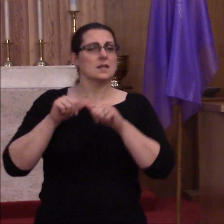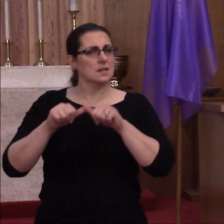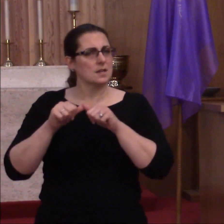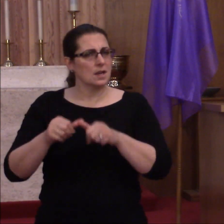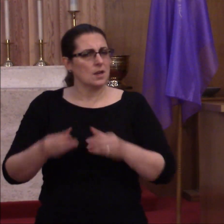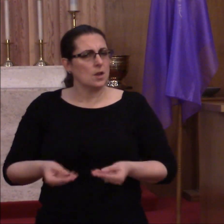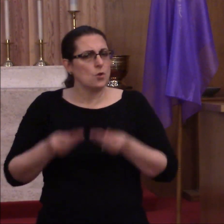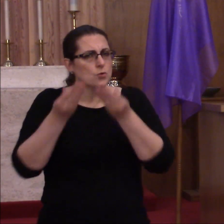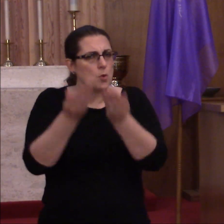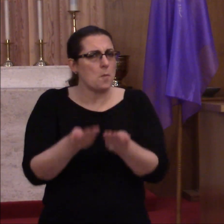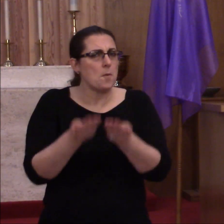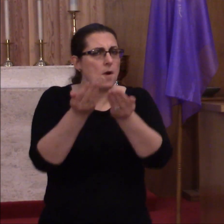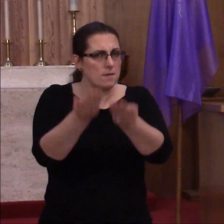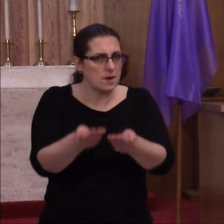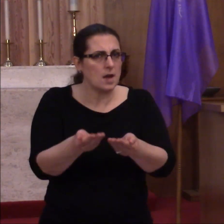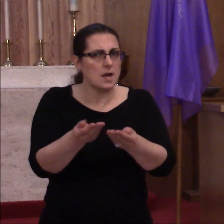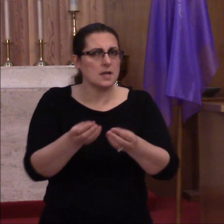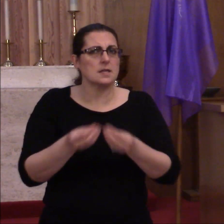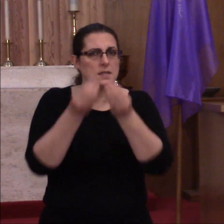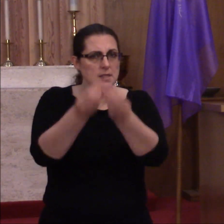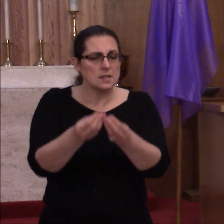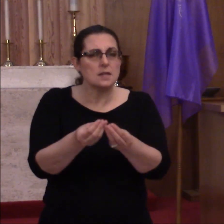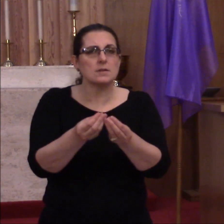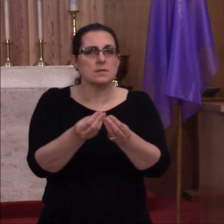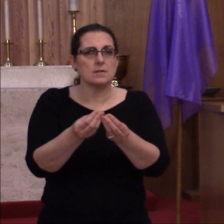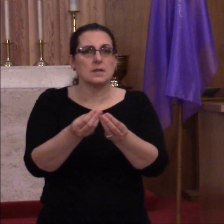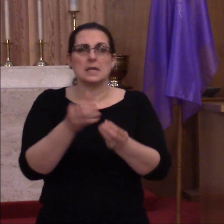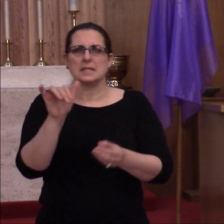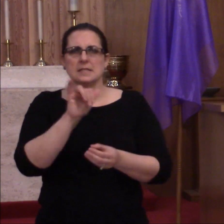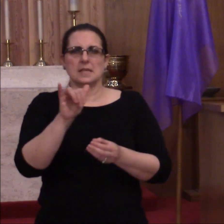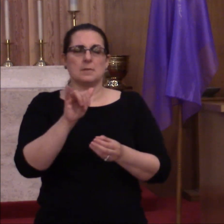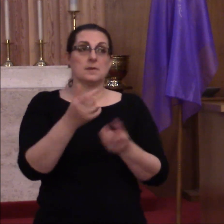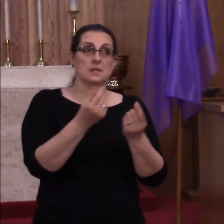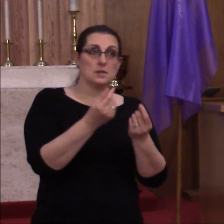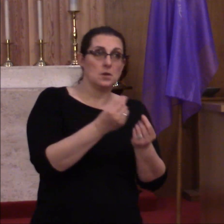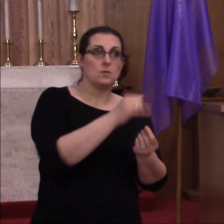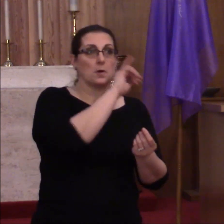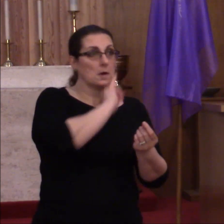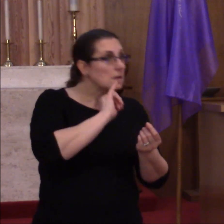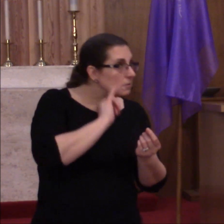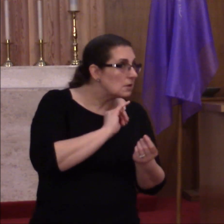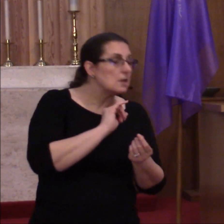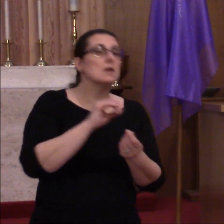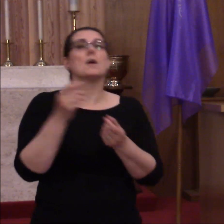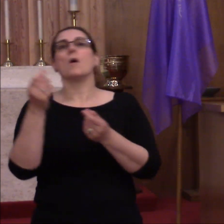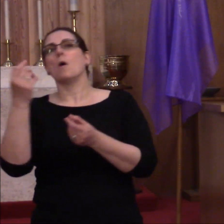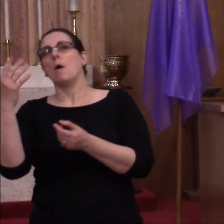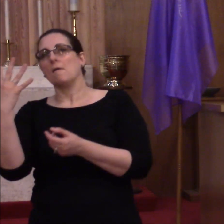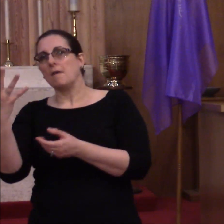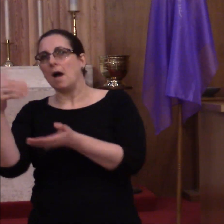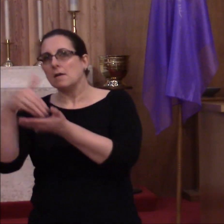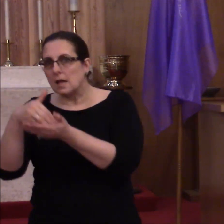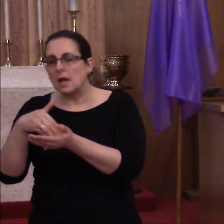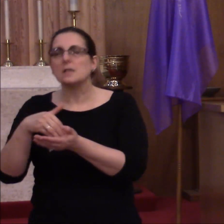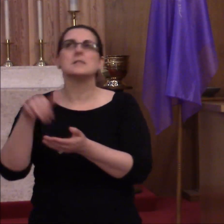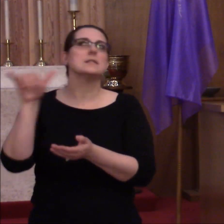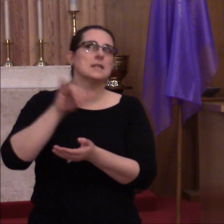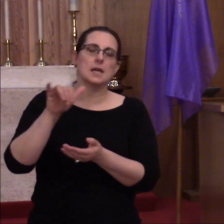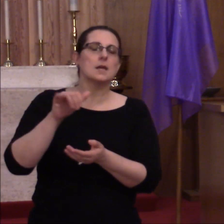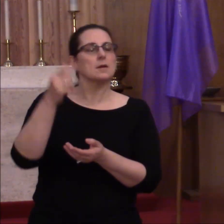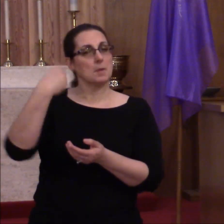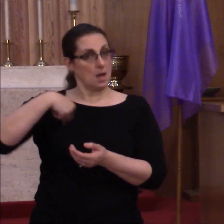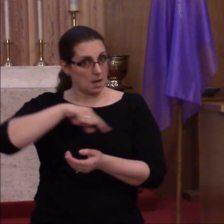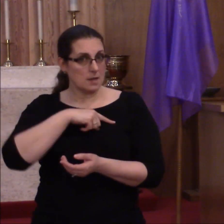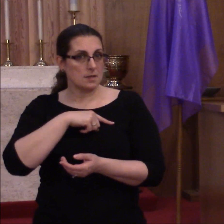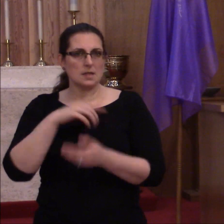just as He provided for Israel and just as He provided for the 5,000. He will continue to love and care for us no